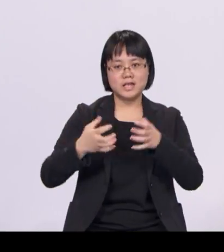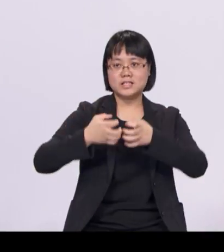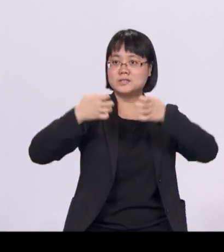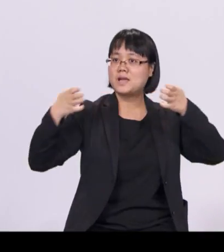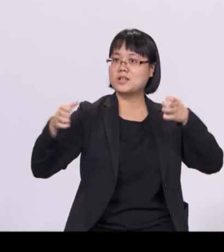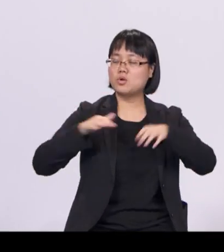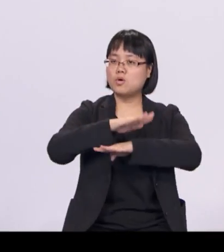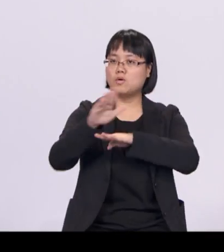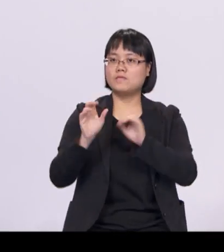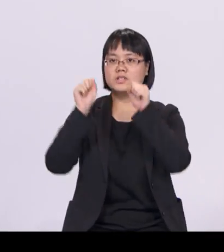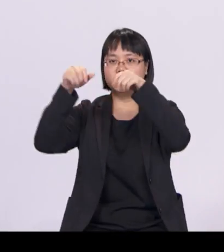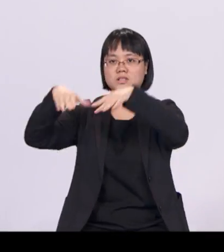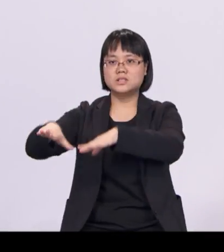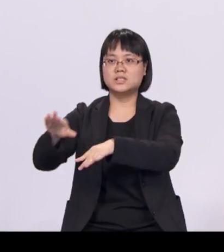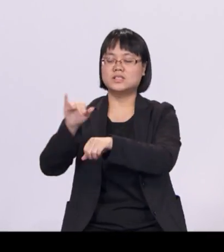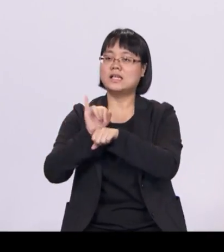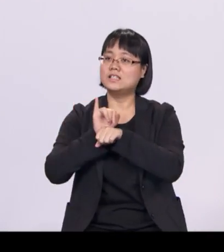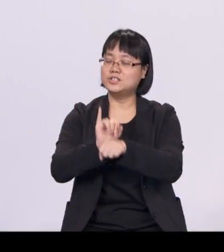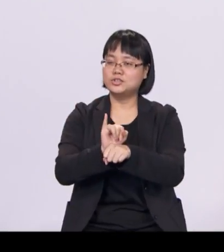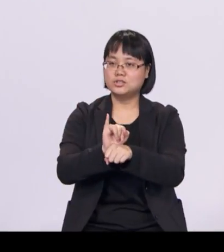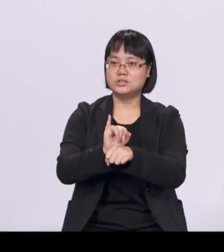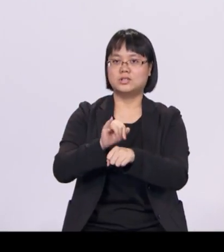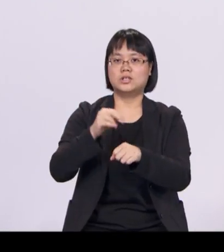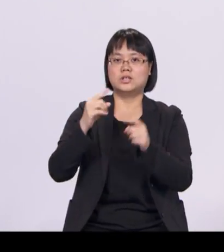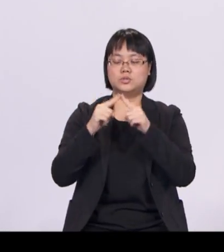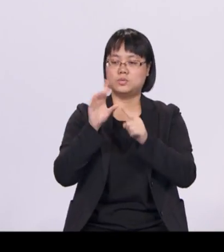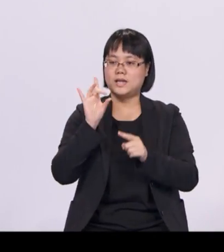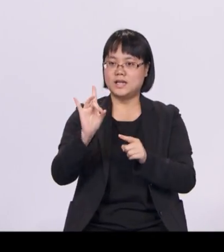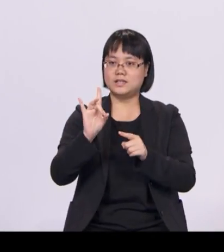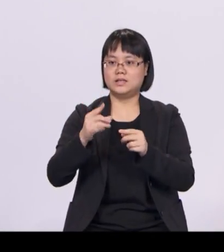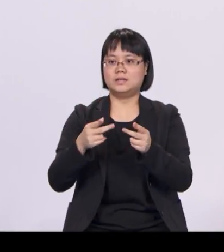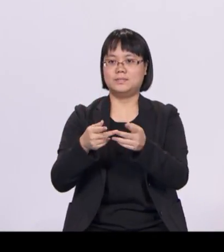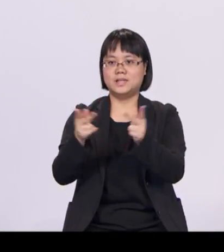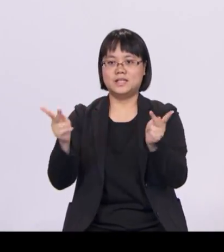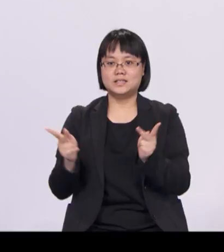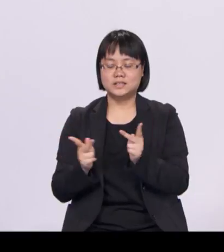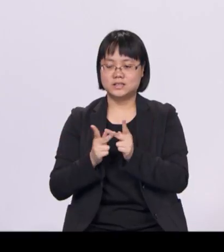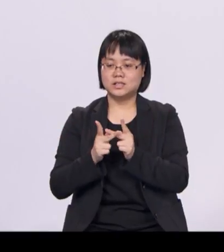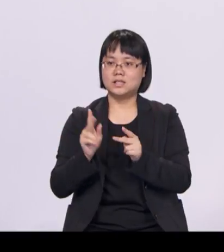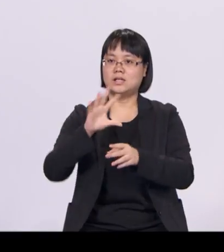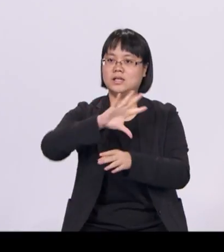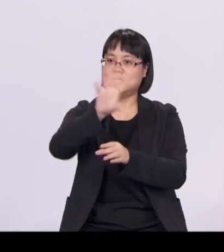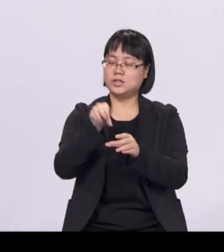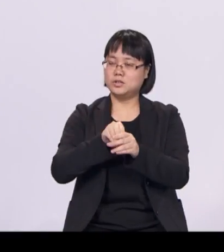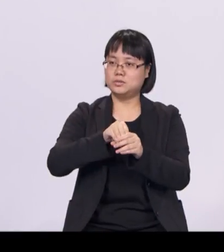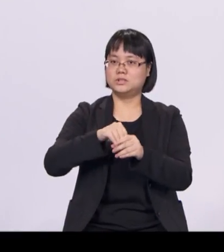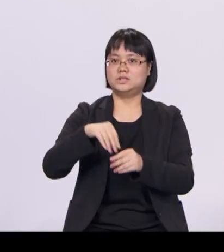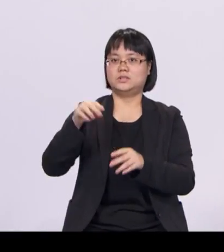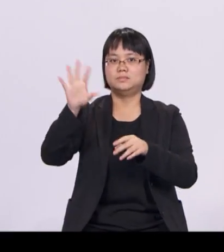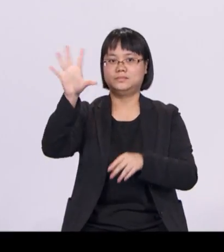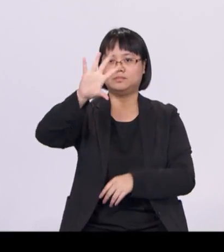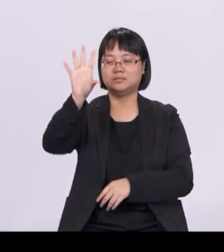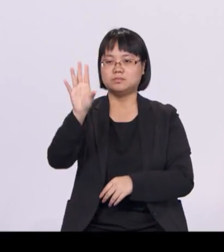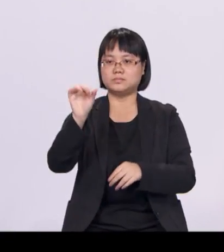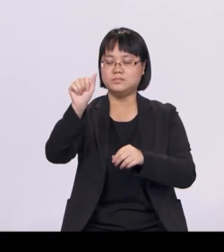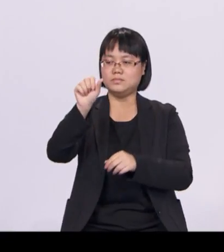programs to eight new locations, including ASEAN countries. We also launched GIA